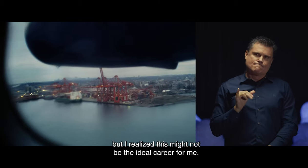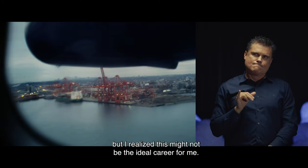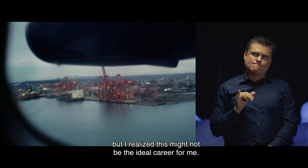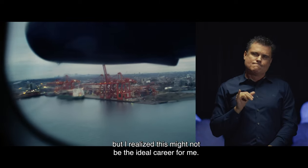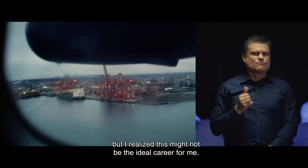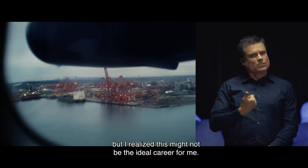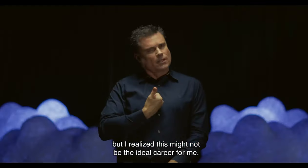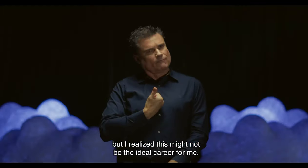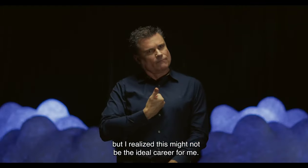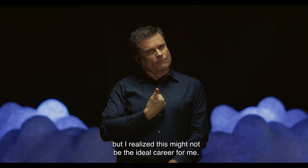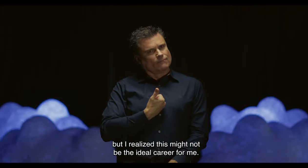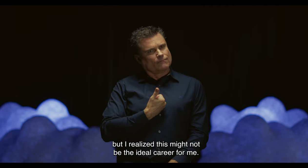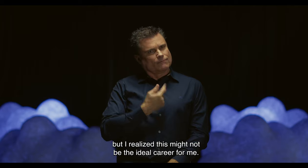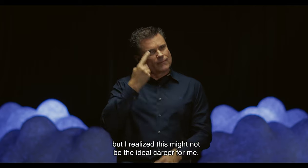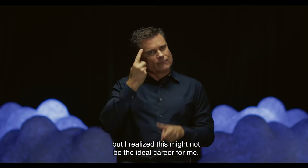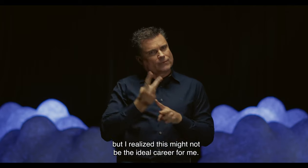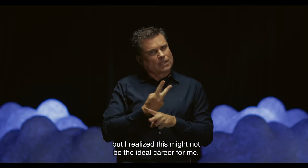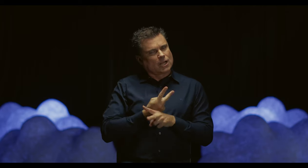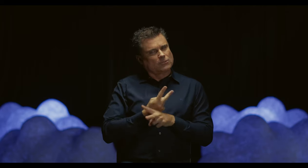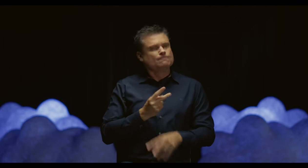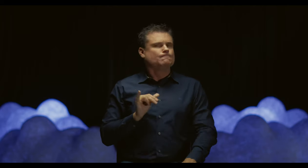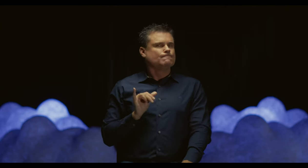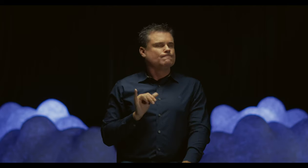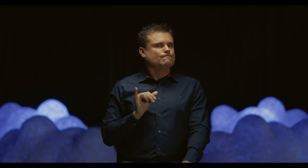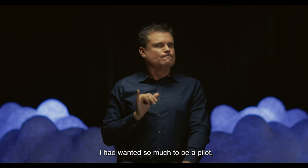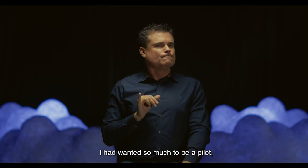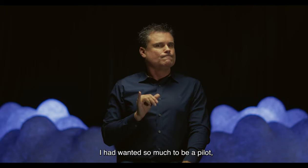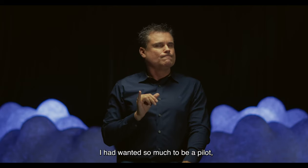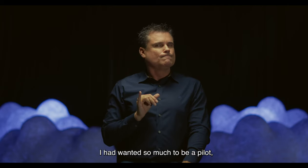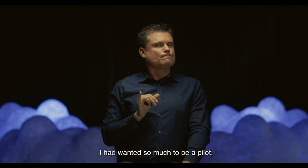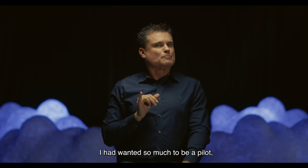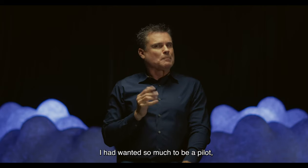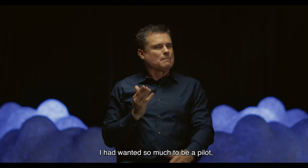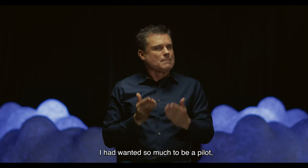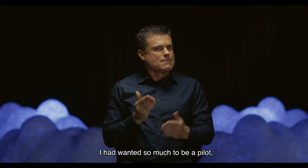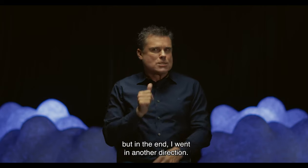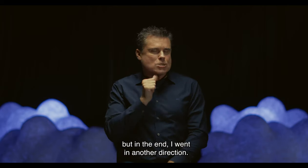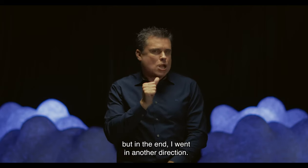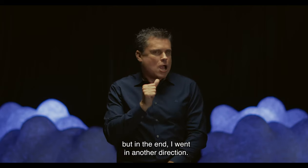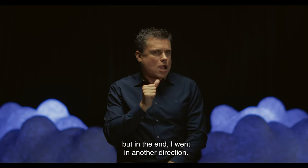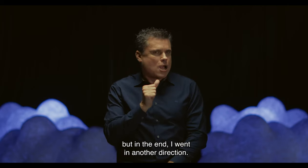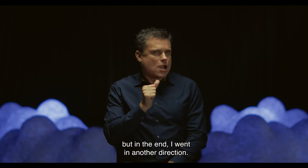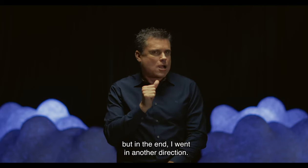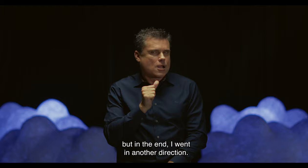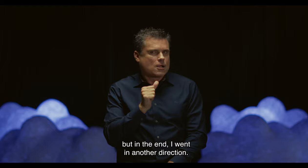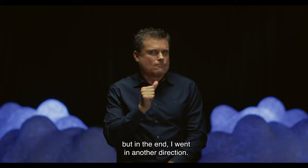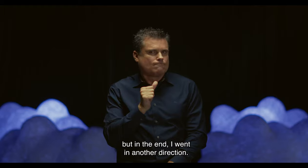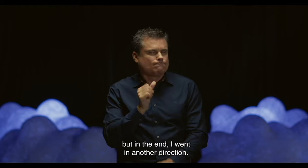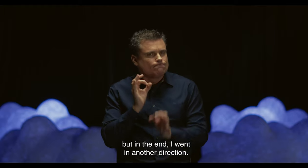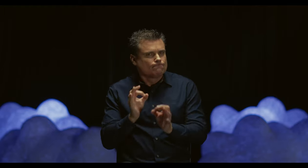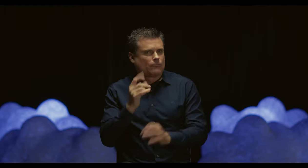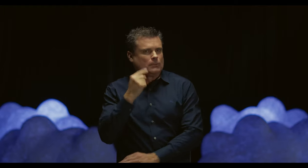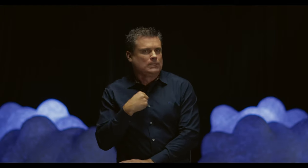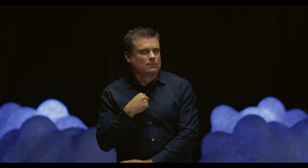I realized this might not be the ideal career for me. I had wanted so much to be a pilot, but in the end I went in another